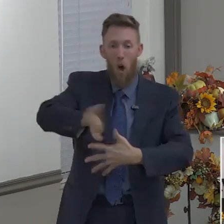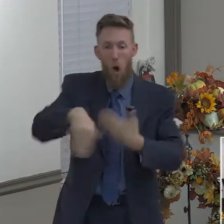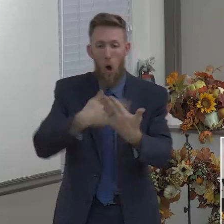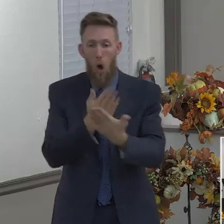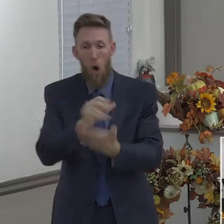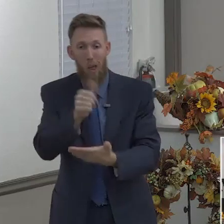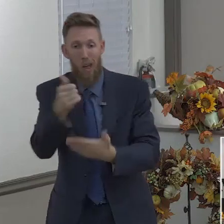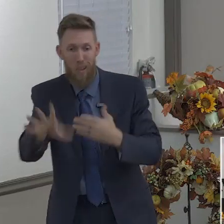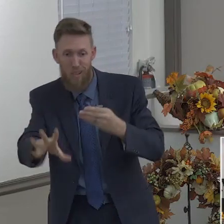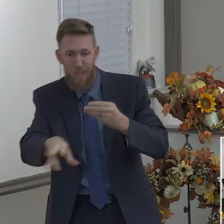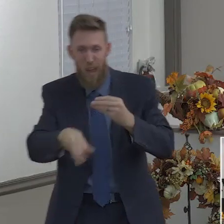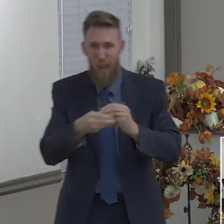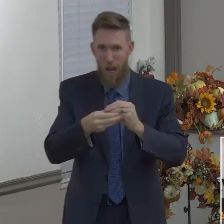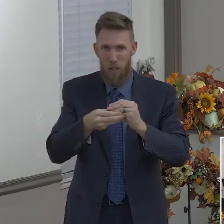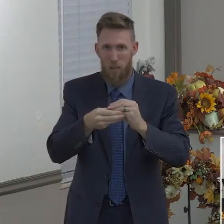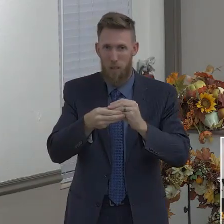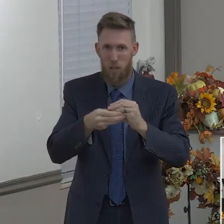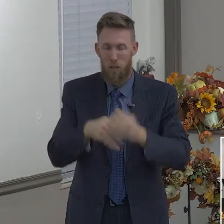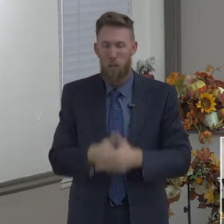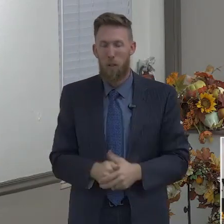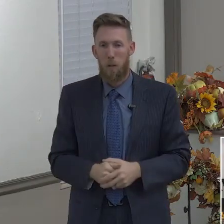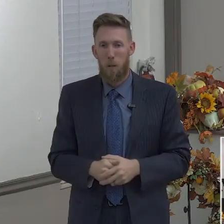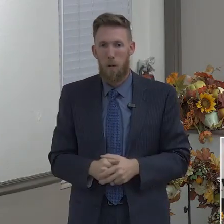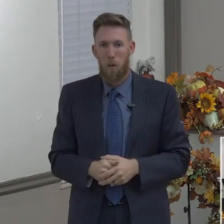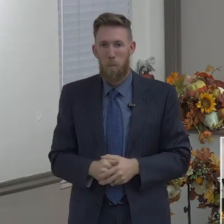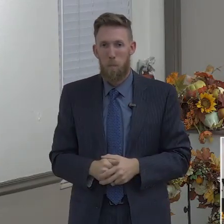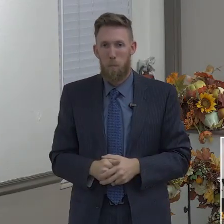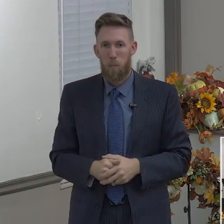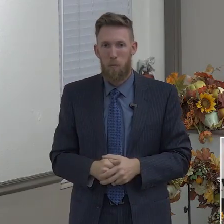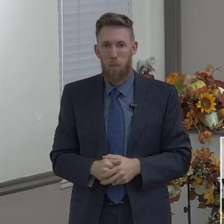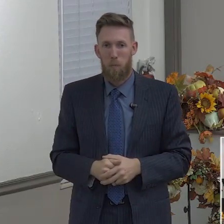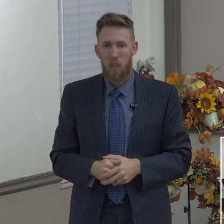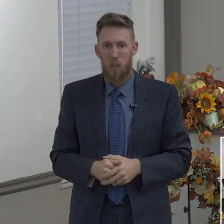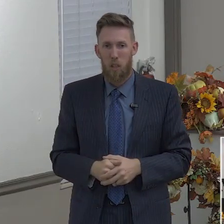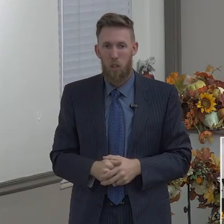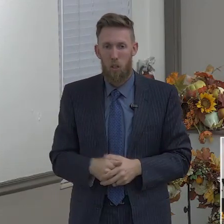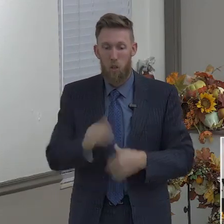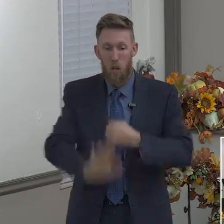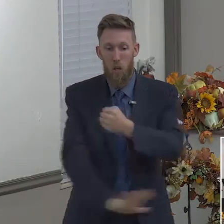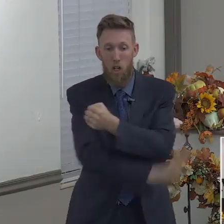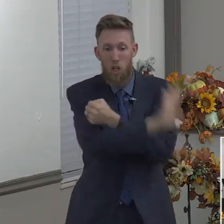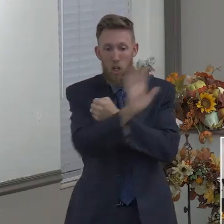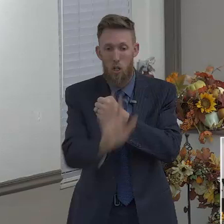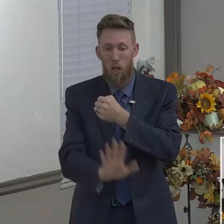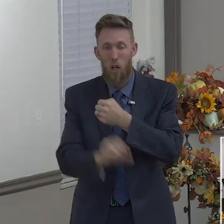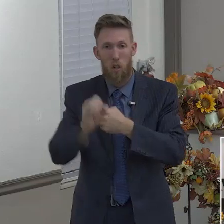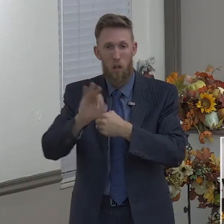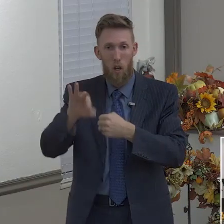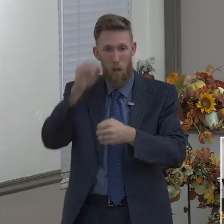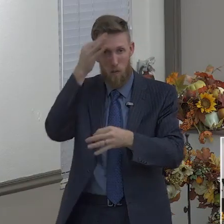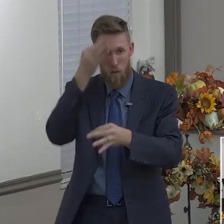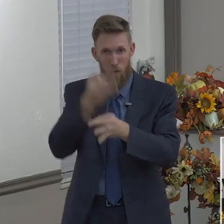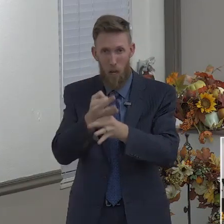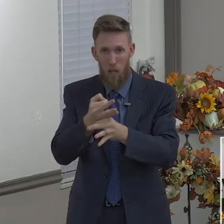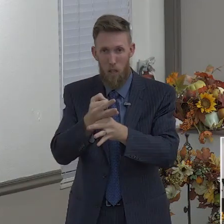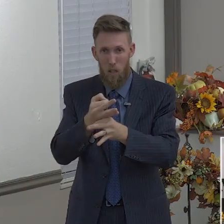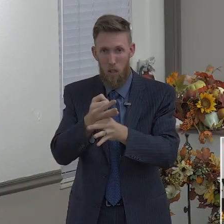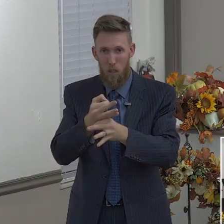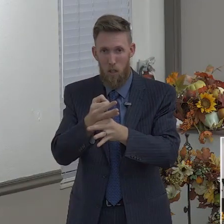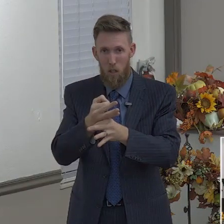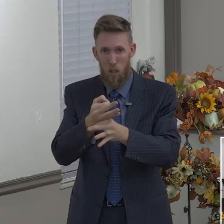our faith. And so the shield of faith will quench all of the fiery darts of the wicked.